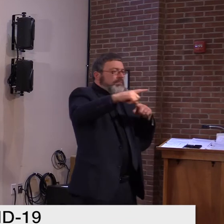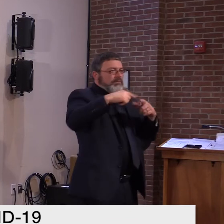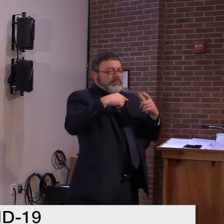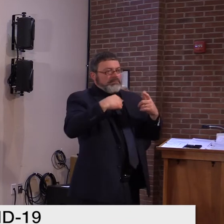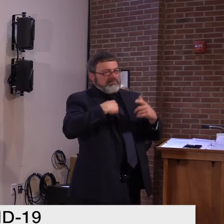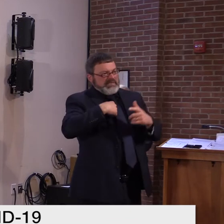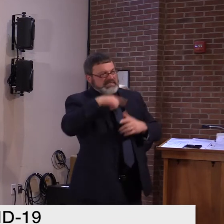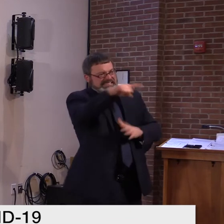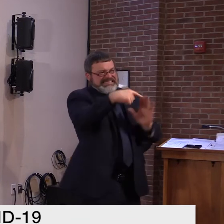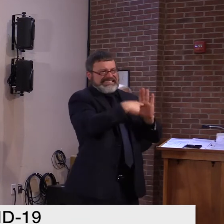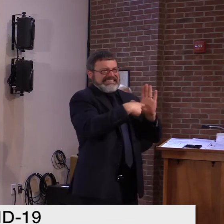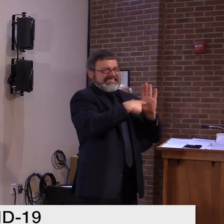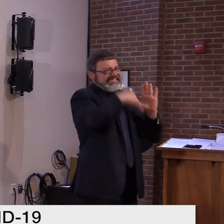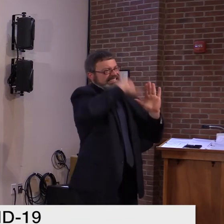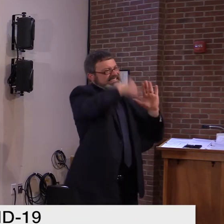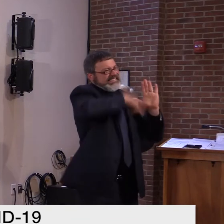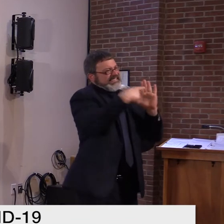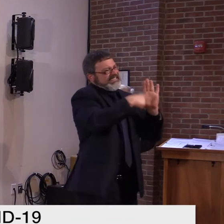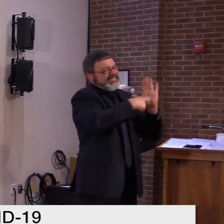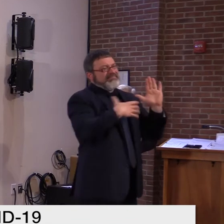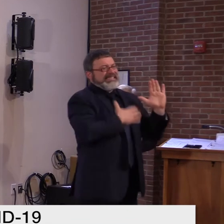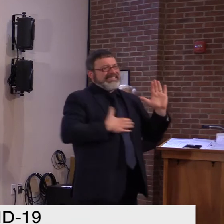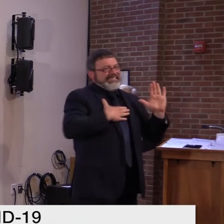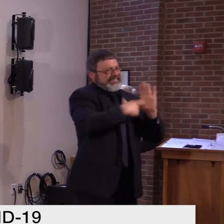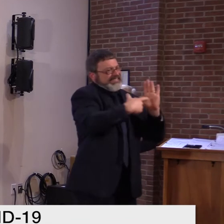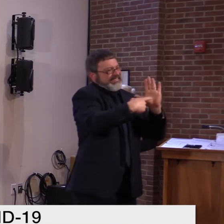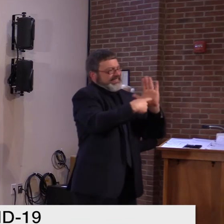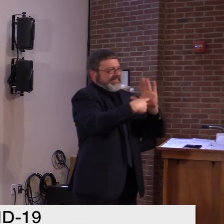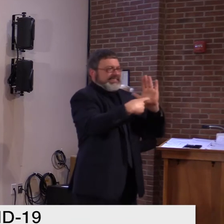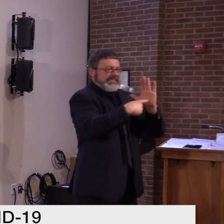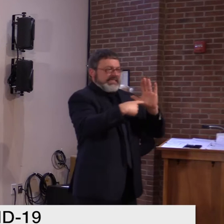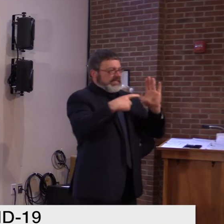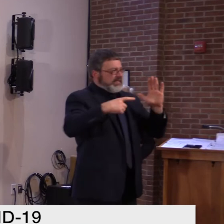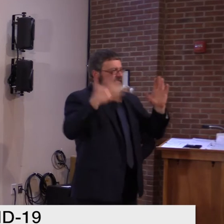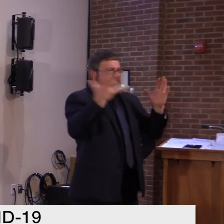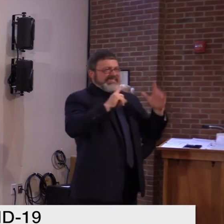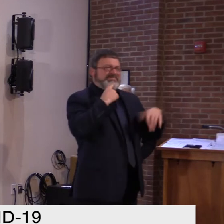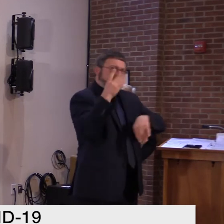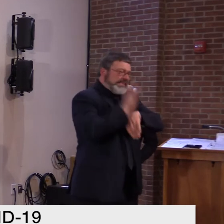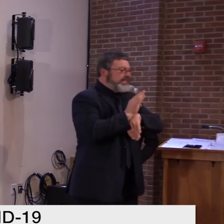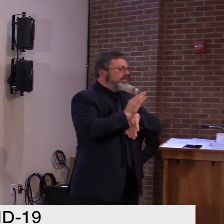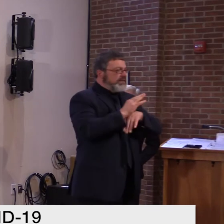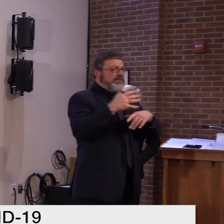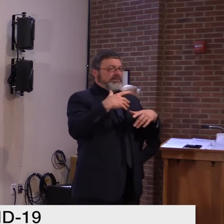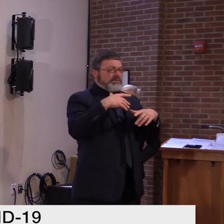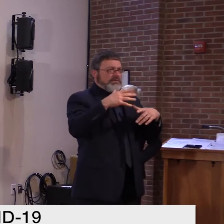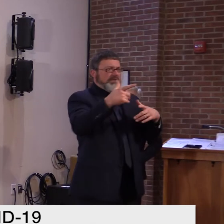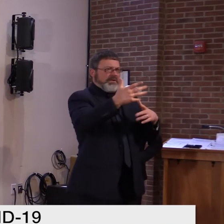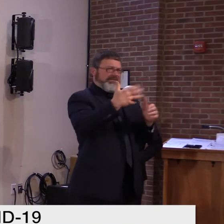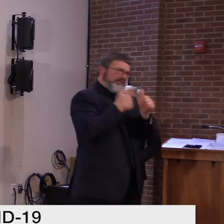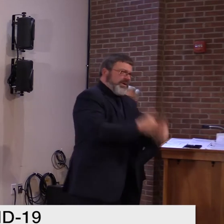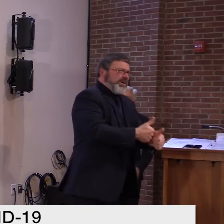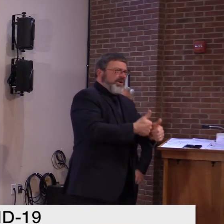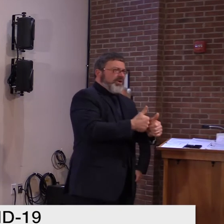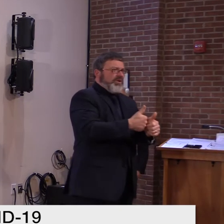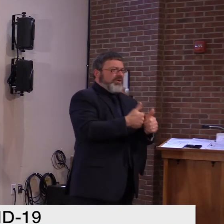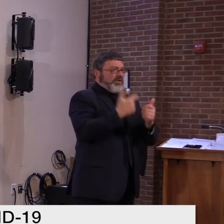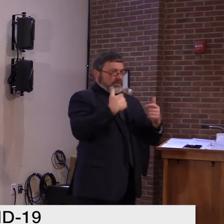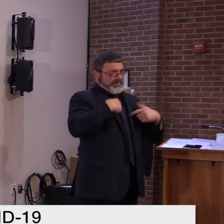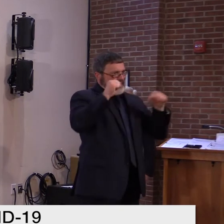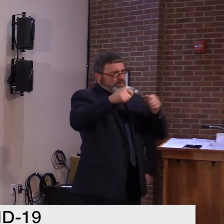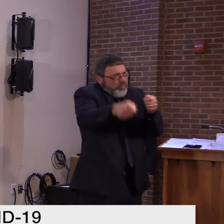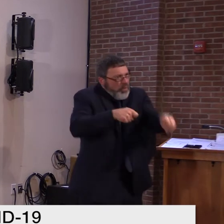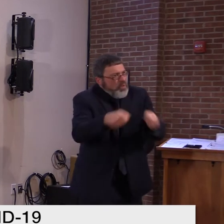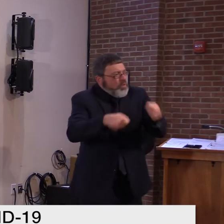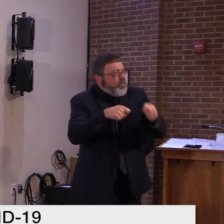up. They did the right thing. They stayed home, stayed safe, wore their masks as we changed the guidelines along the way.